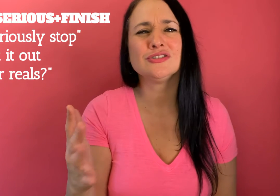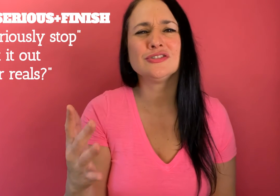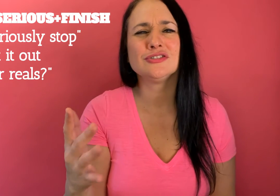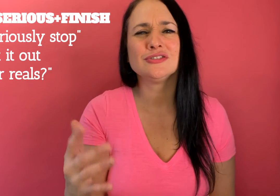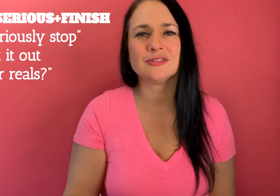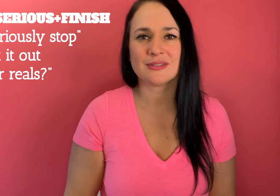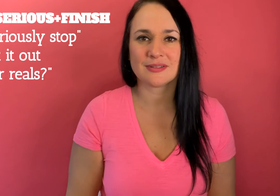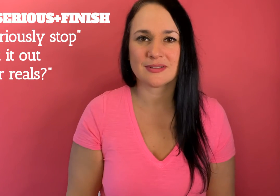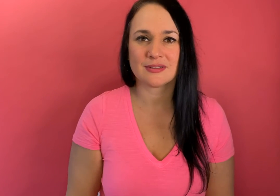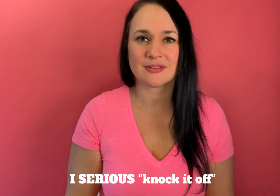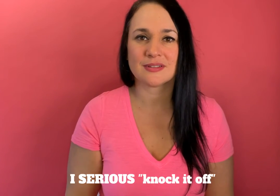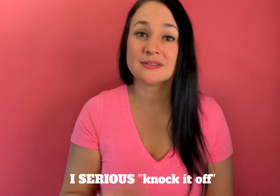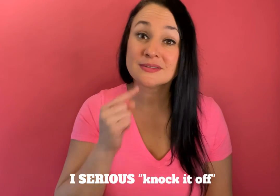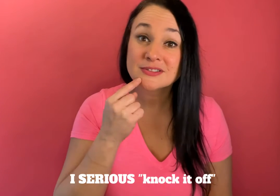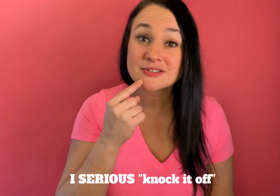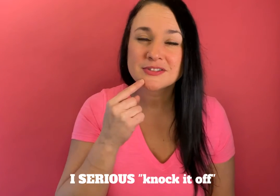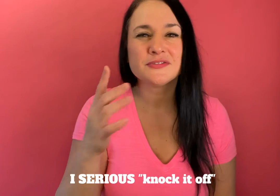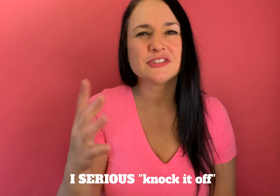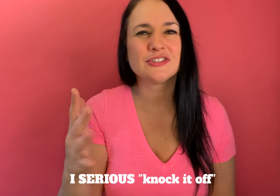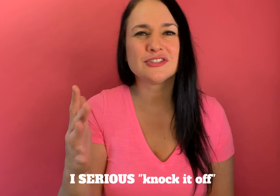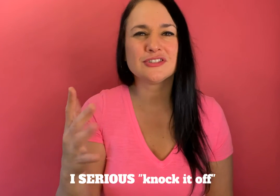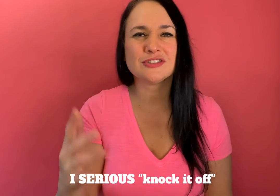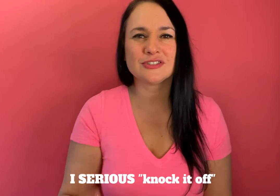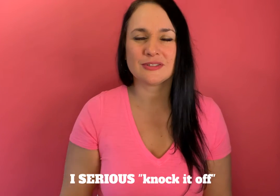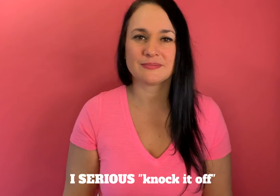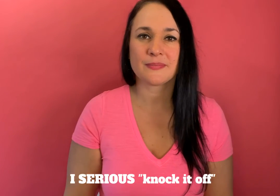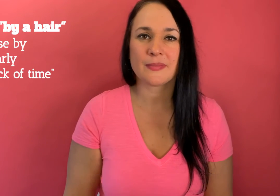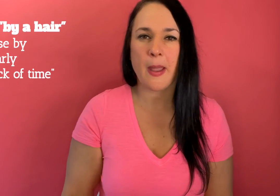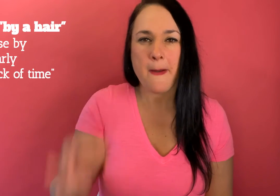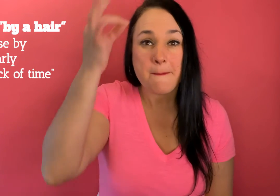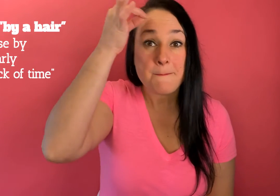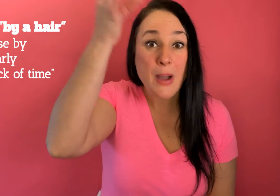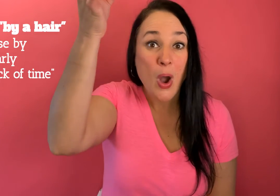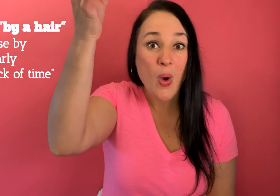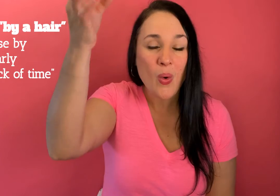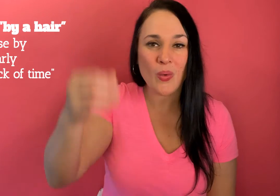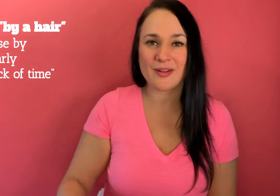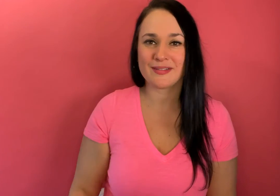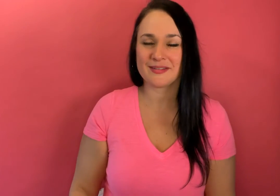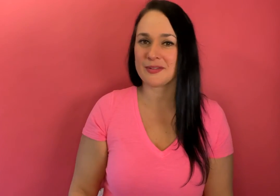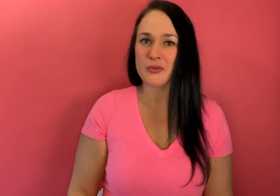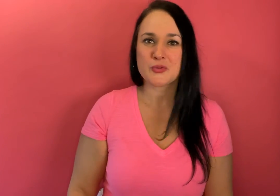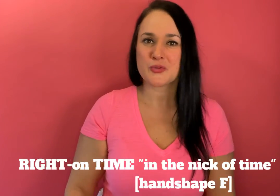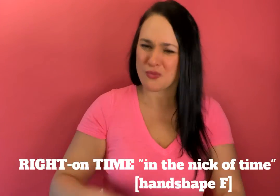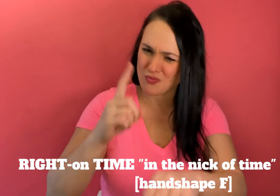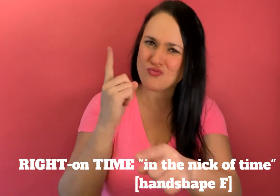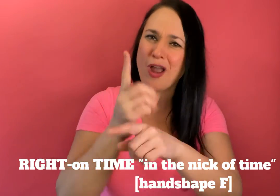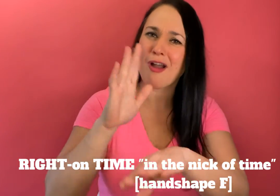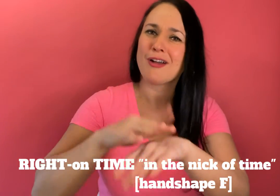off i'm serious knock it off buy a hair like woo man you're right on time in the